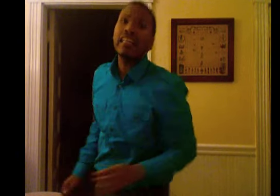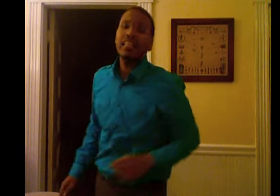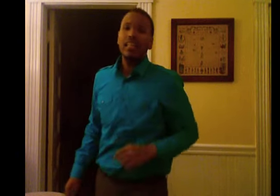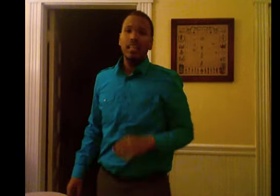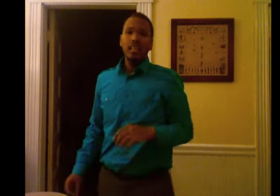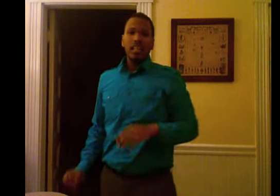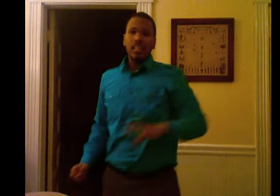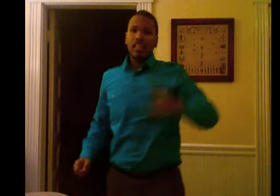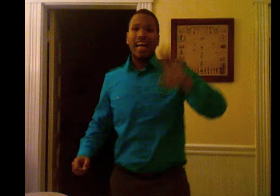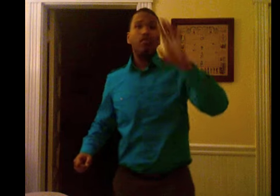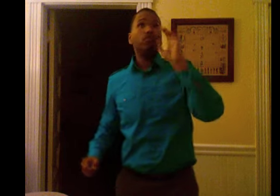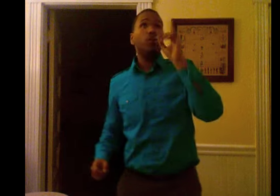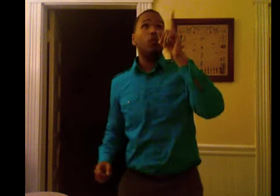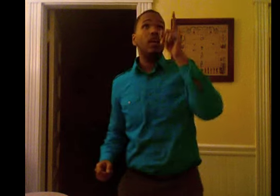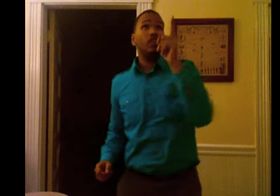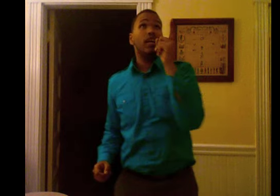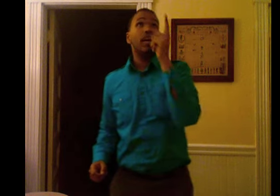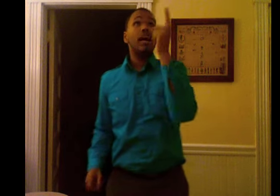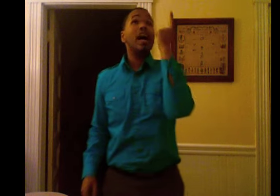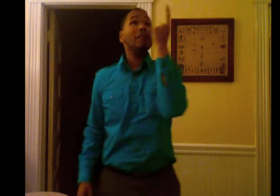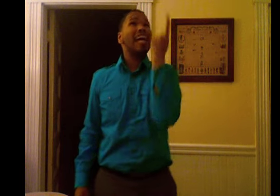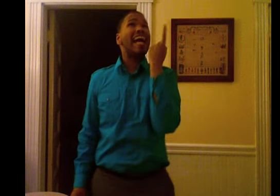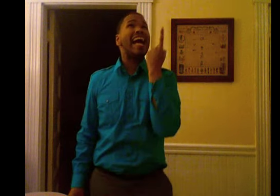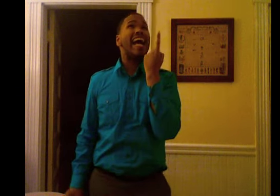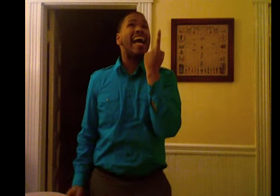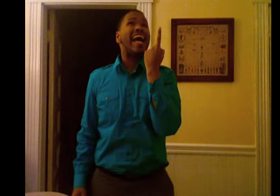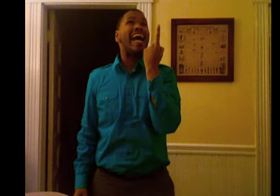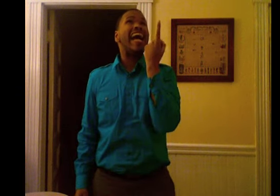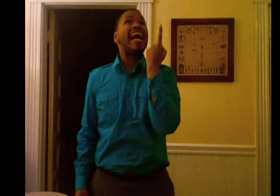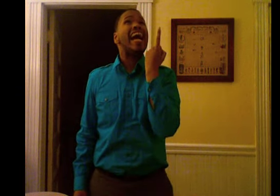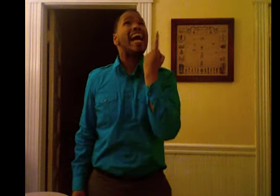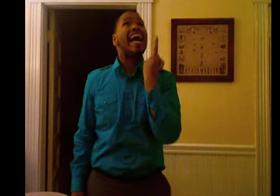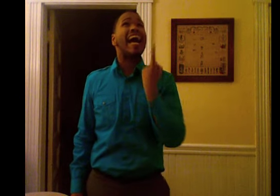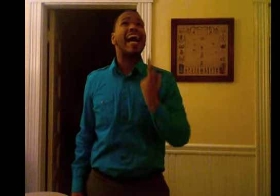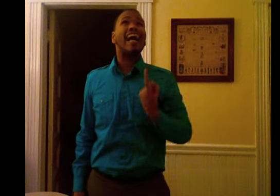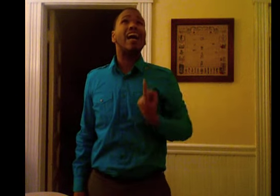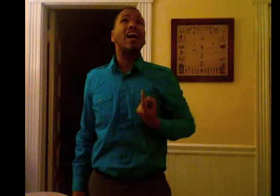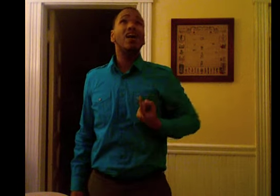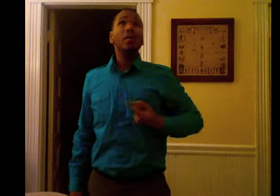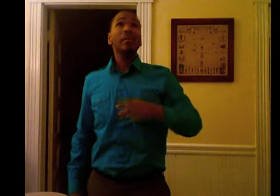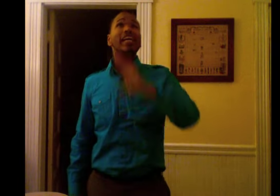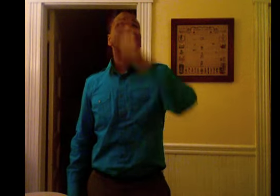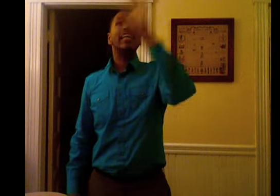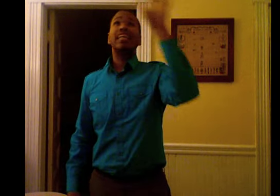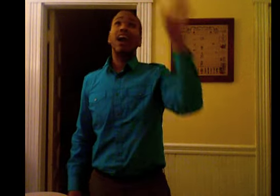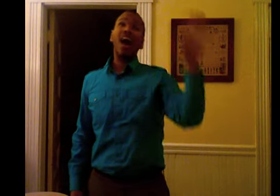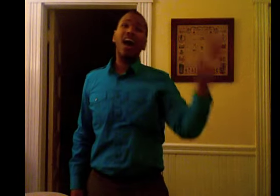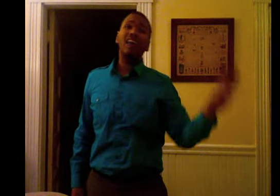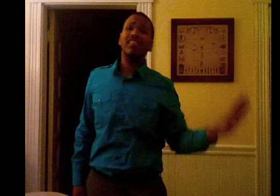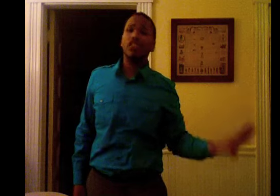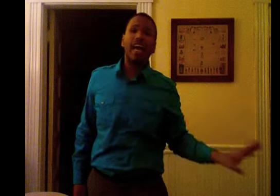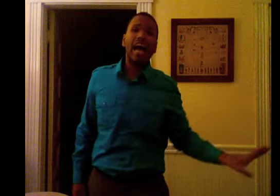Cause I don't know what's up there, beyond the sky.